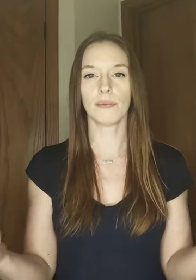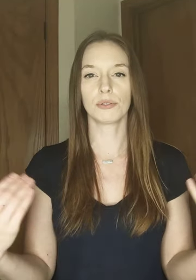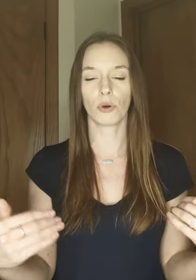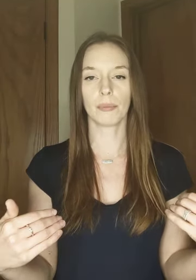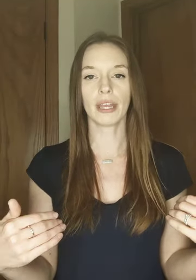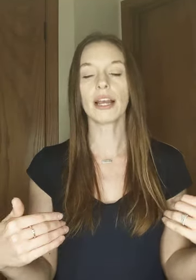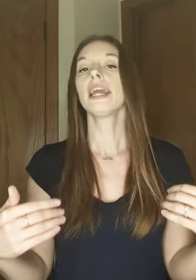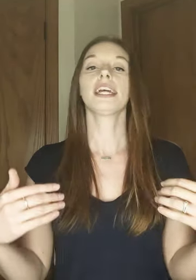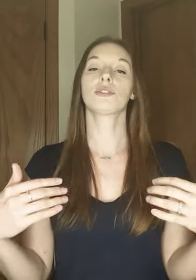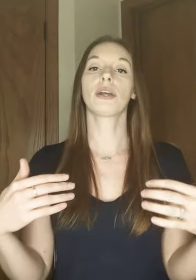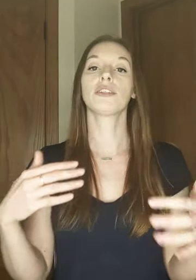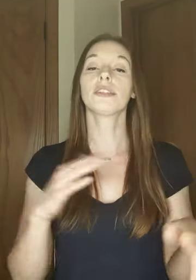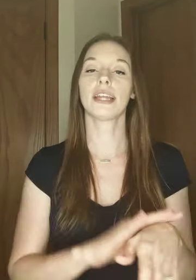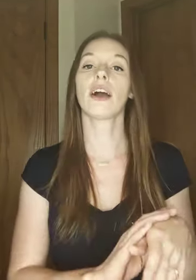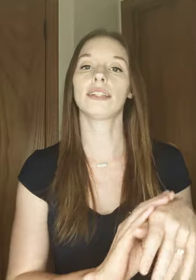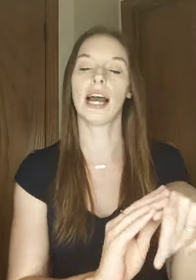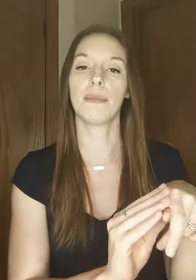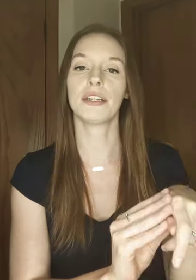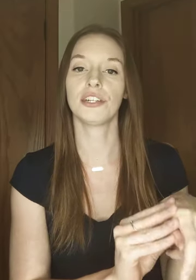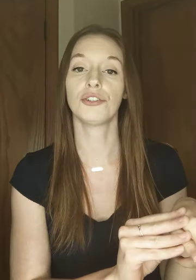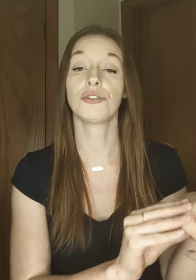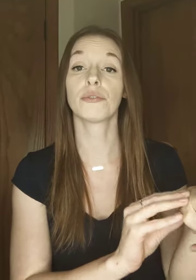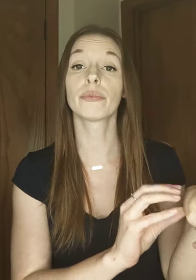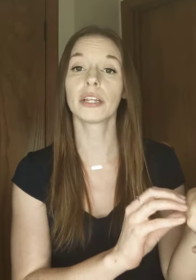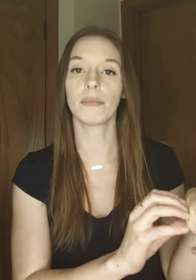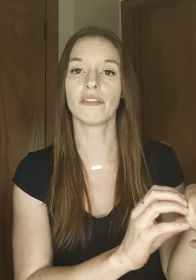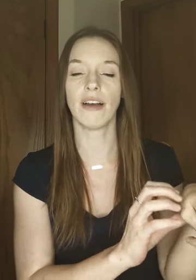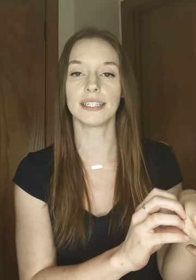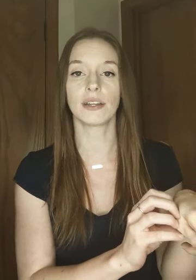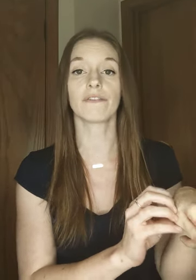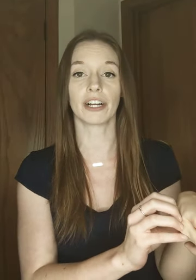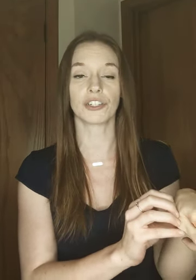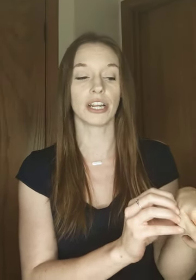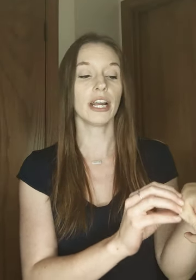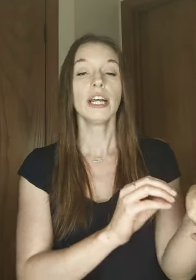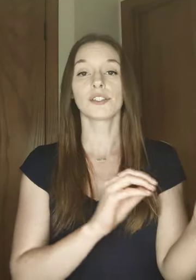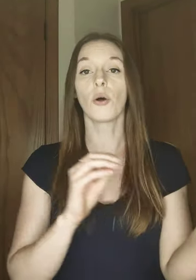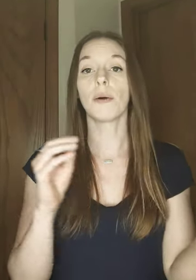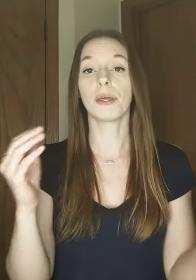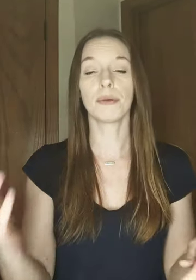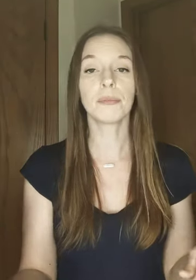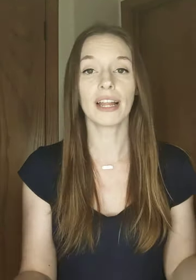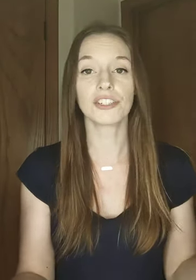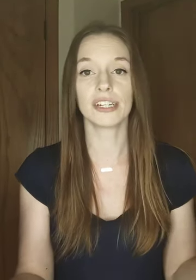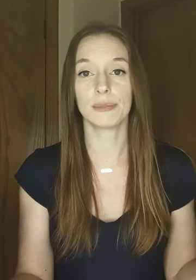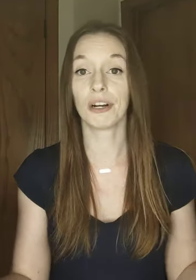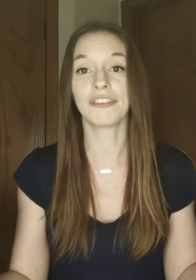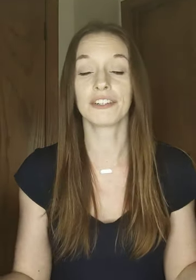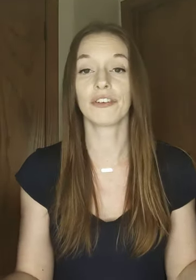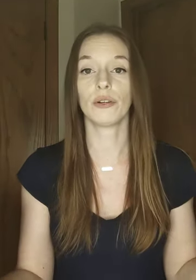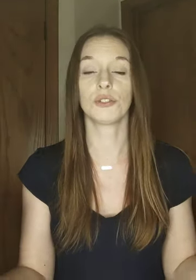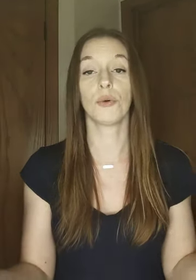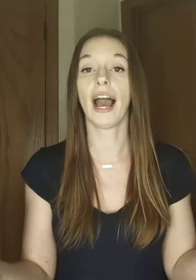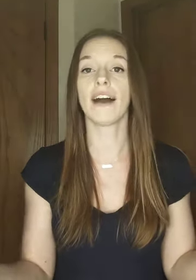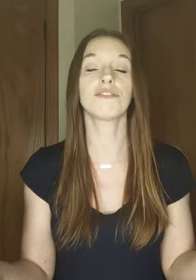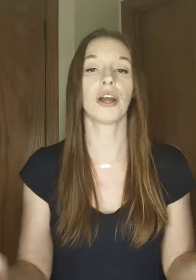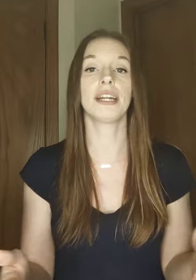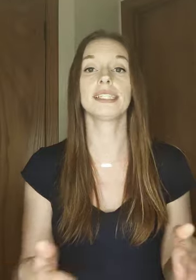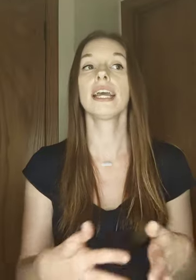it absorbing it's going to stay on top of the tissues to really prevent friction so the pure pleasure is perfect for those who have dryness